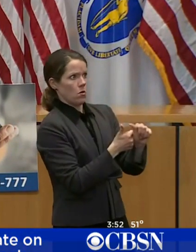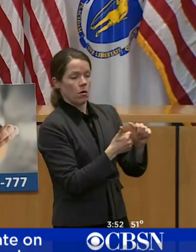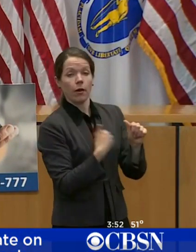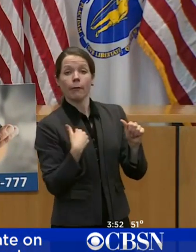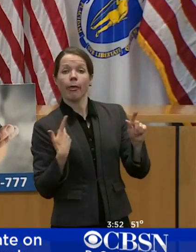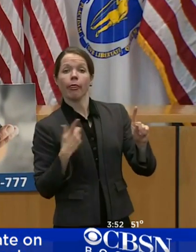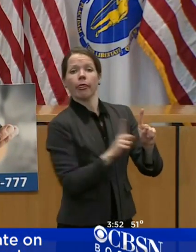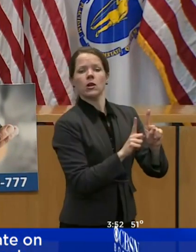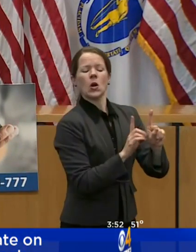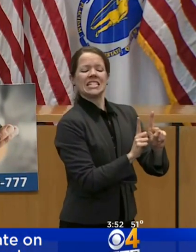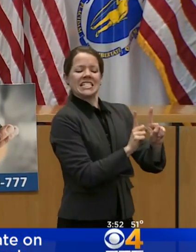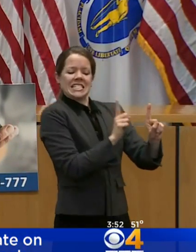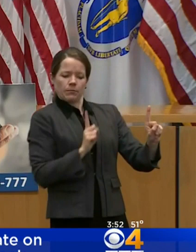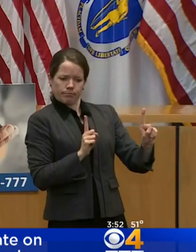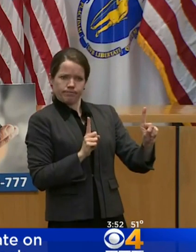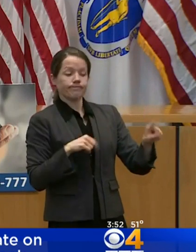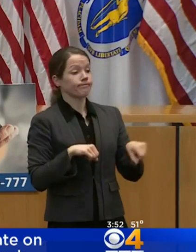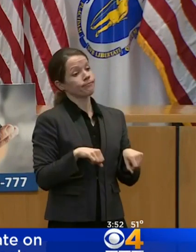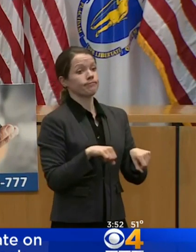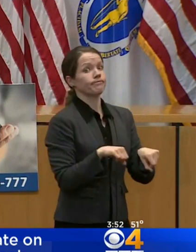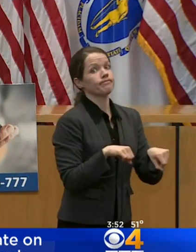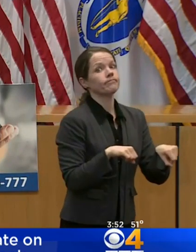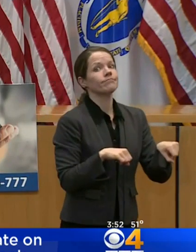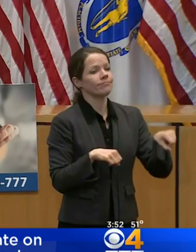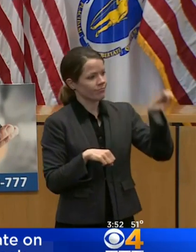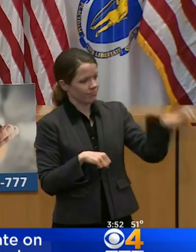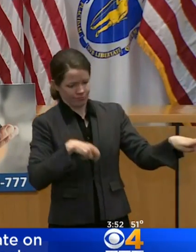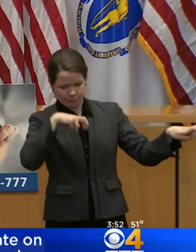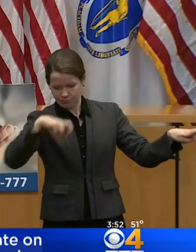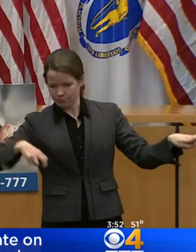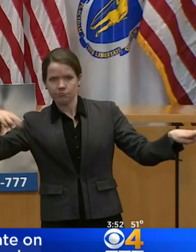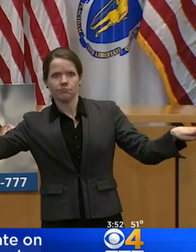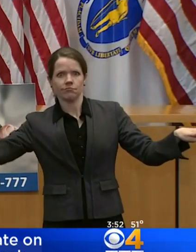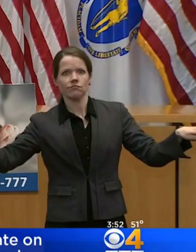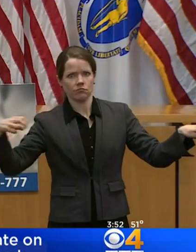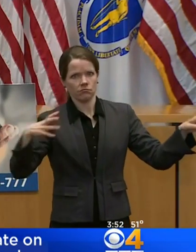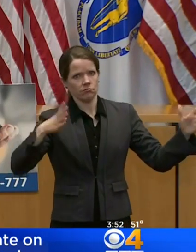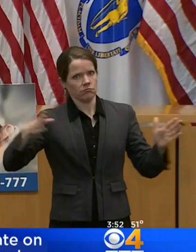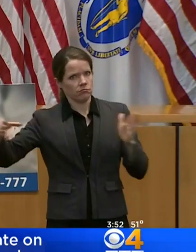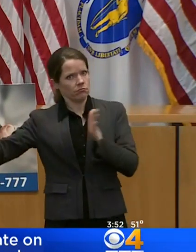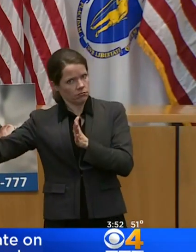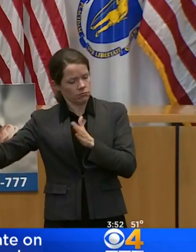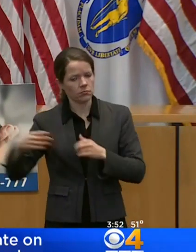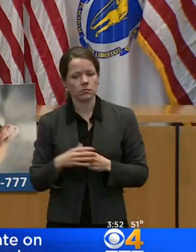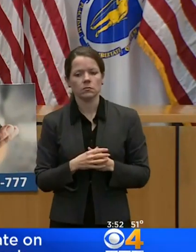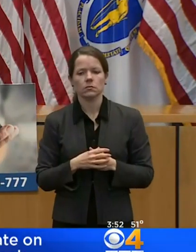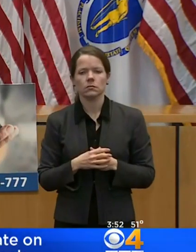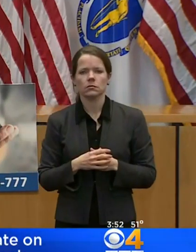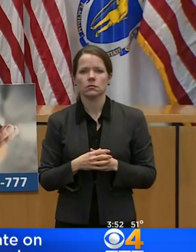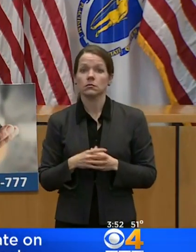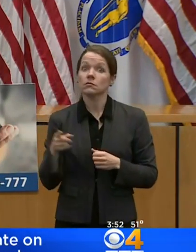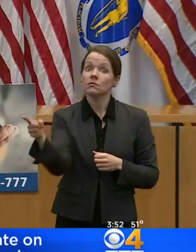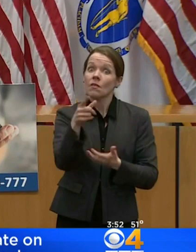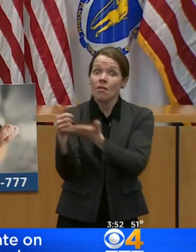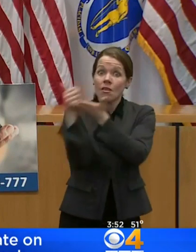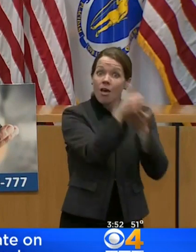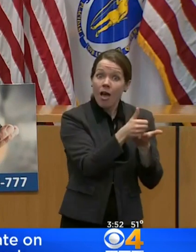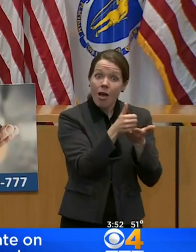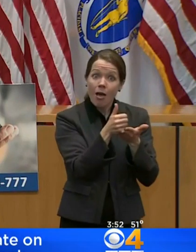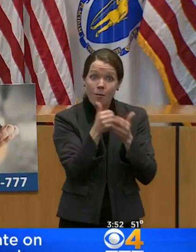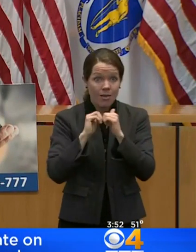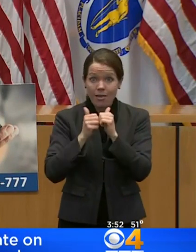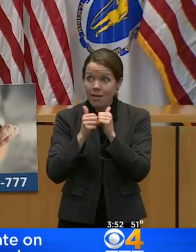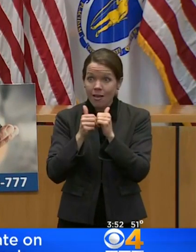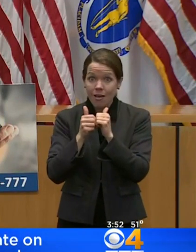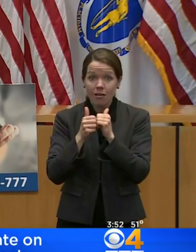As I've said before and we've said many times the best thing you can do to protect our essential workers is to stay